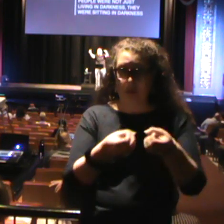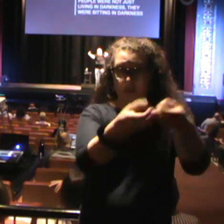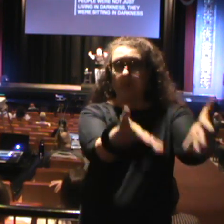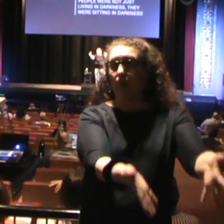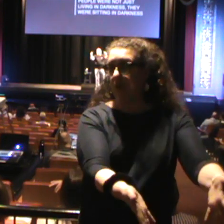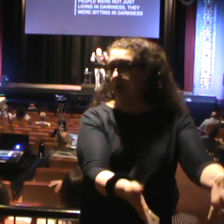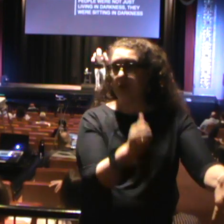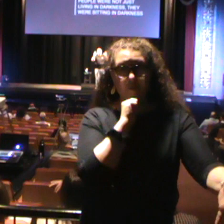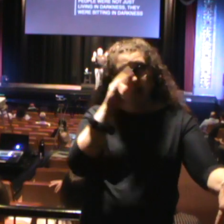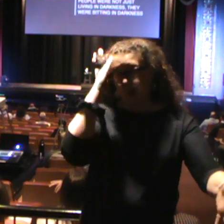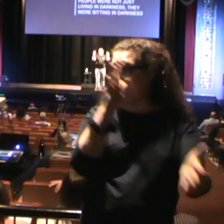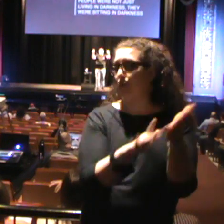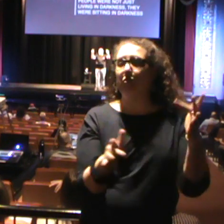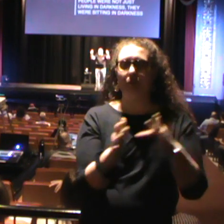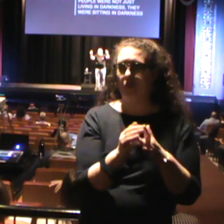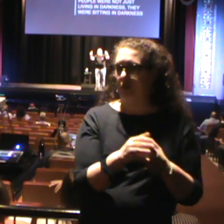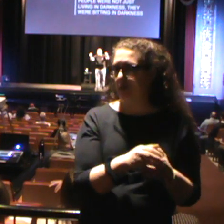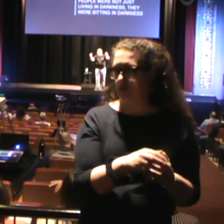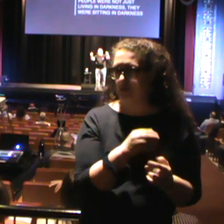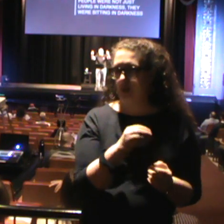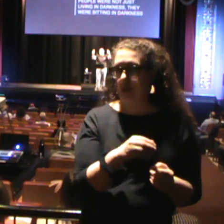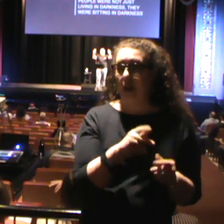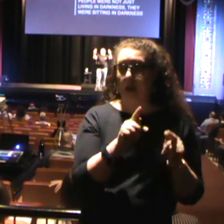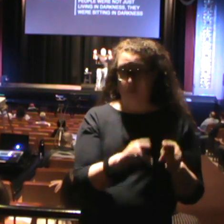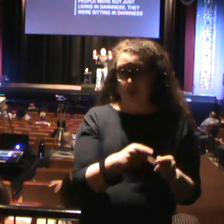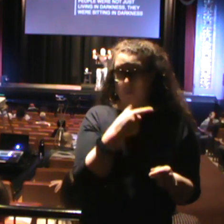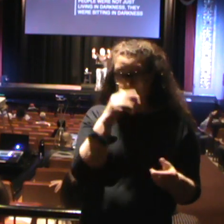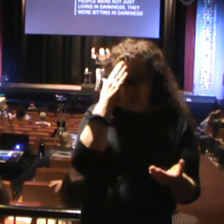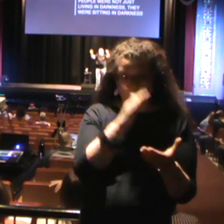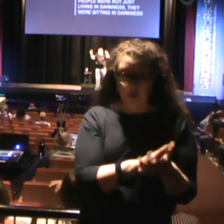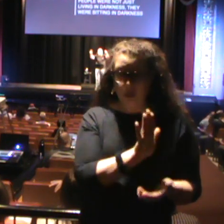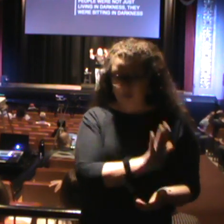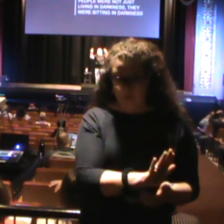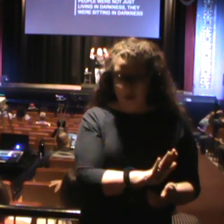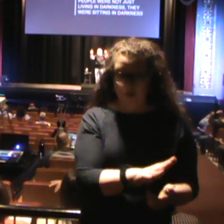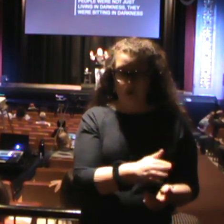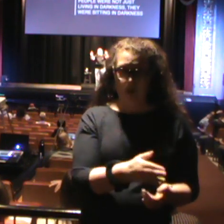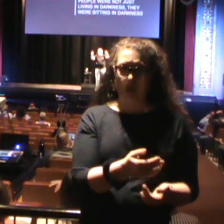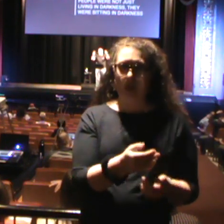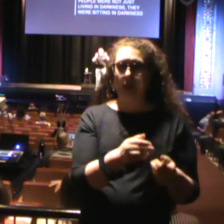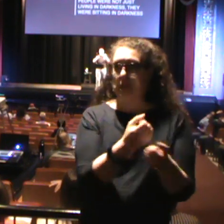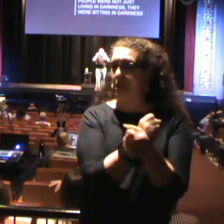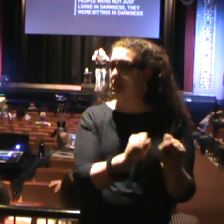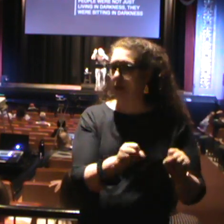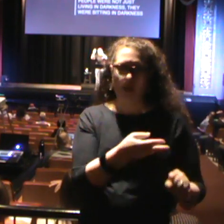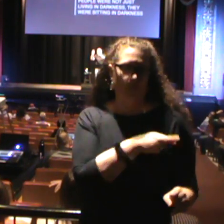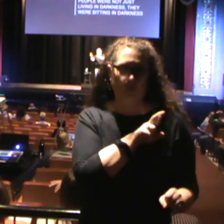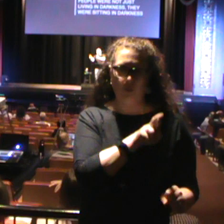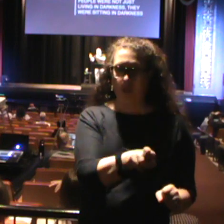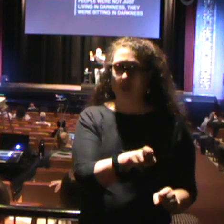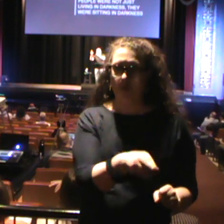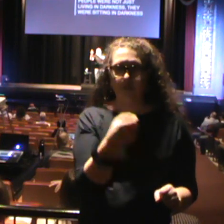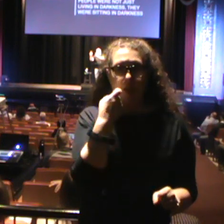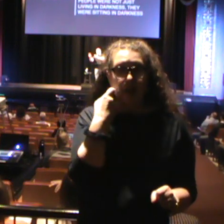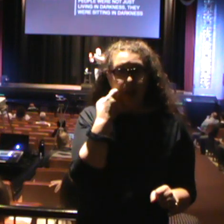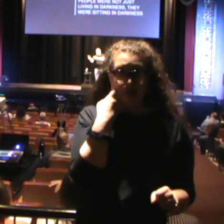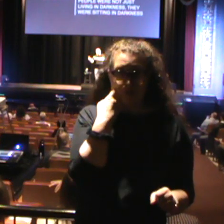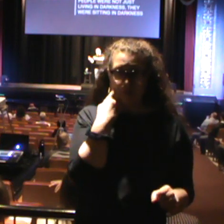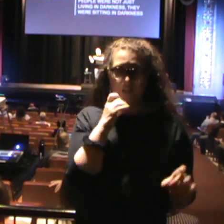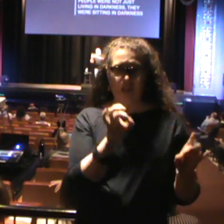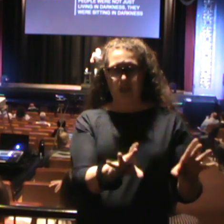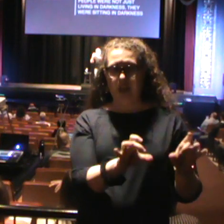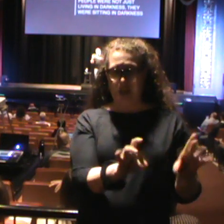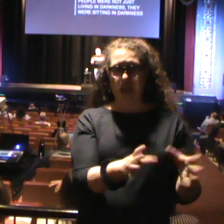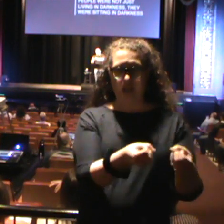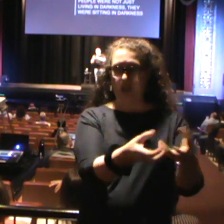Jesus Christ. And the people who thought they were saved, they thought they were religious, pure, they actually despised lost